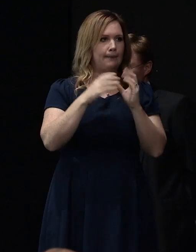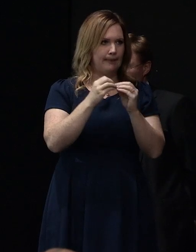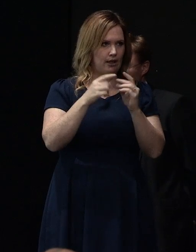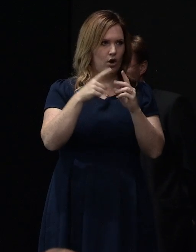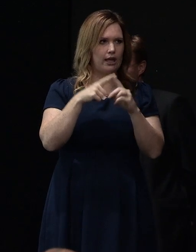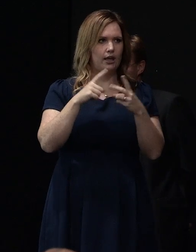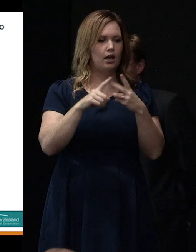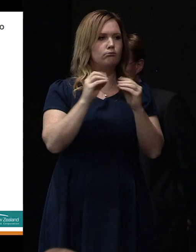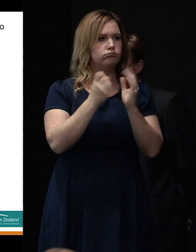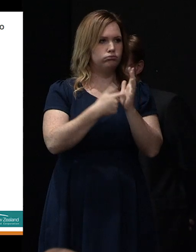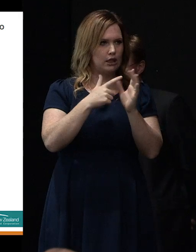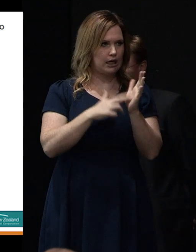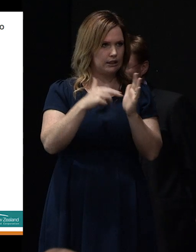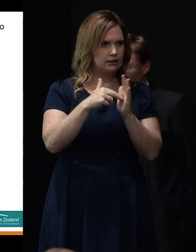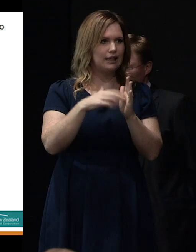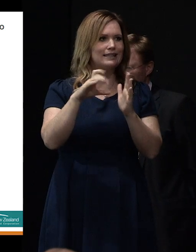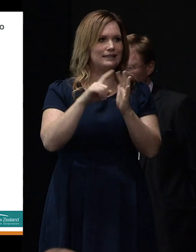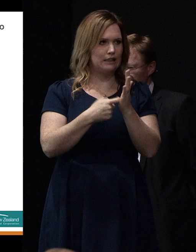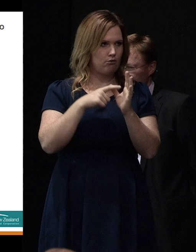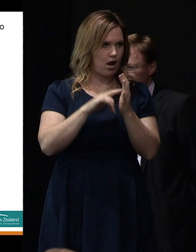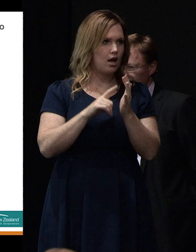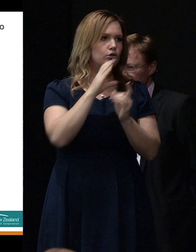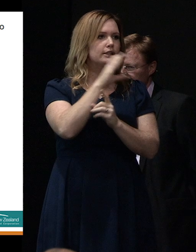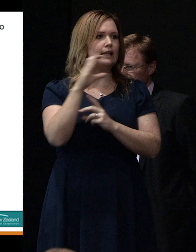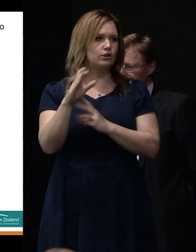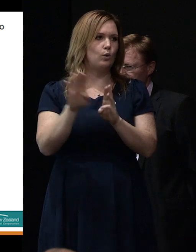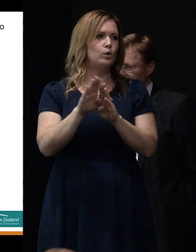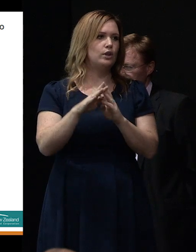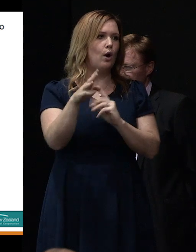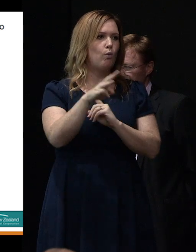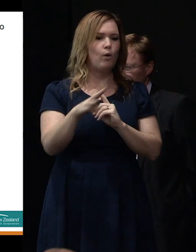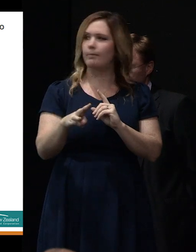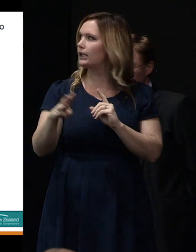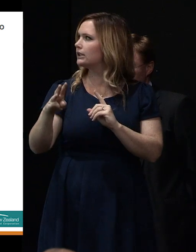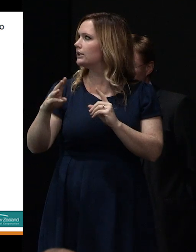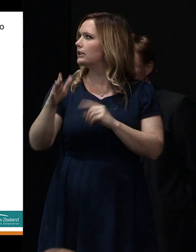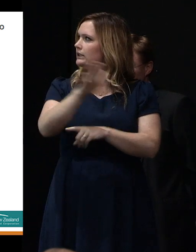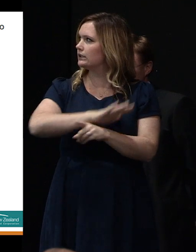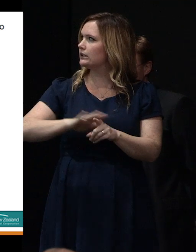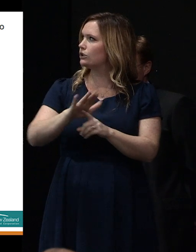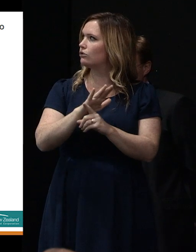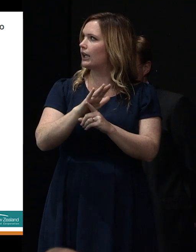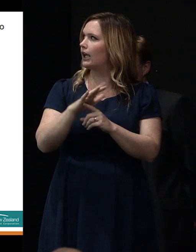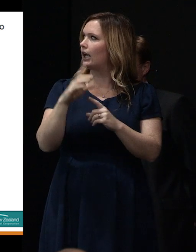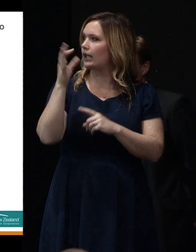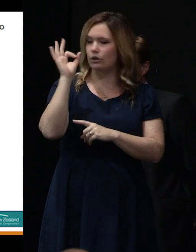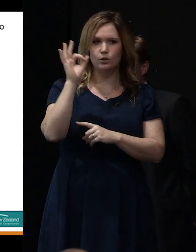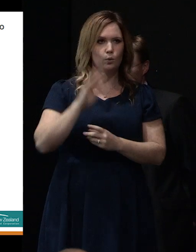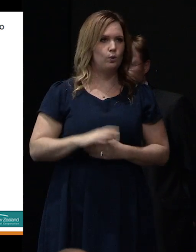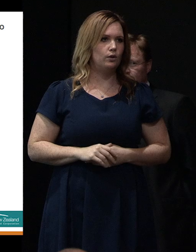MBIE, brands, CERA, City Council, and Wyman Macradaria District Council. We proceeded to